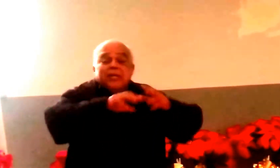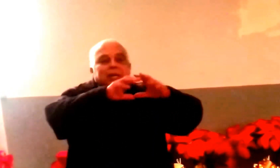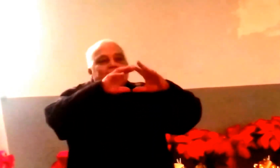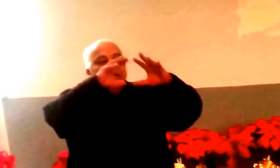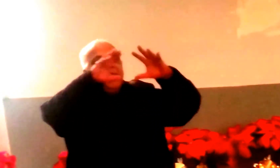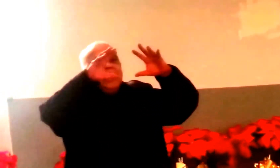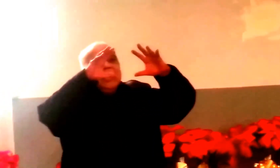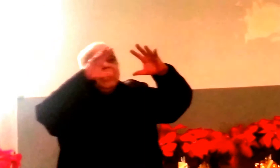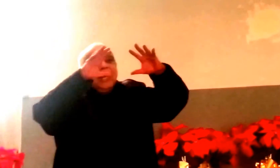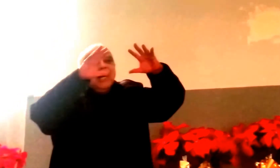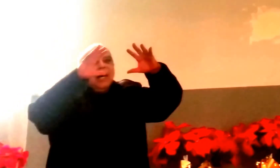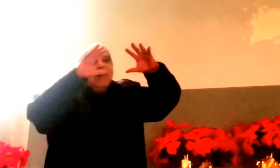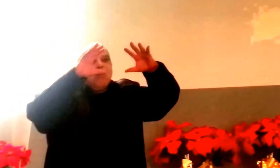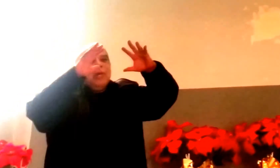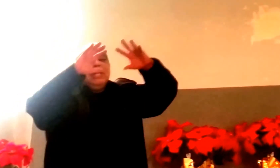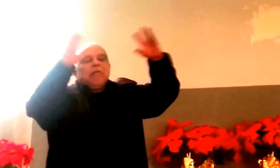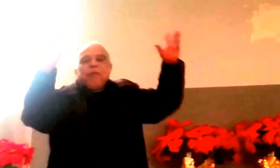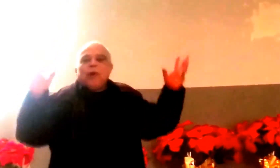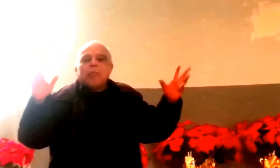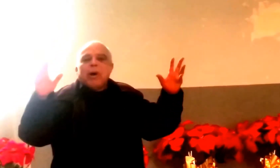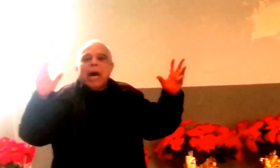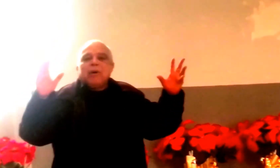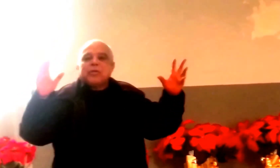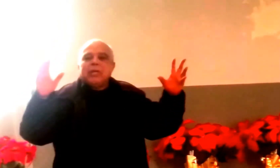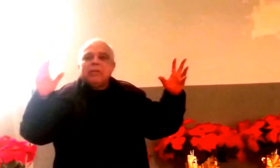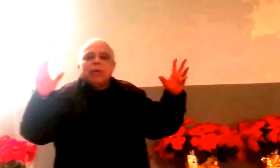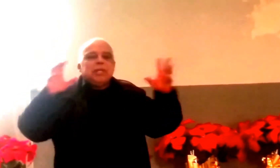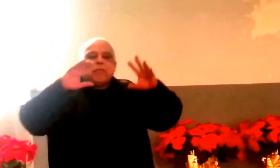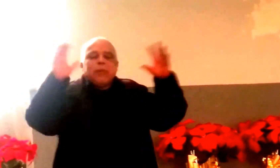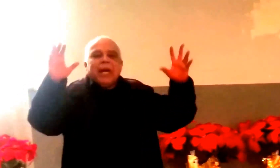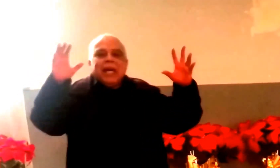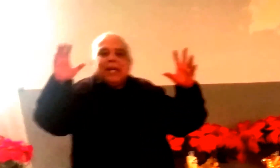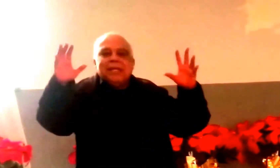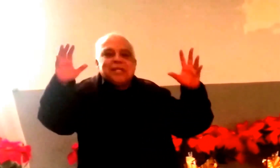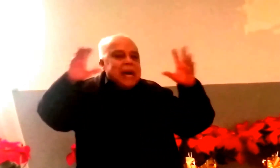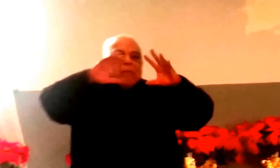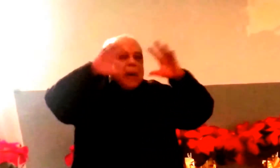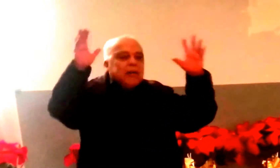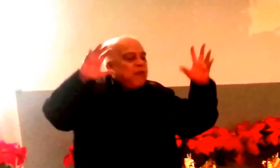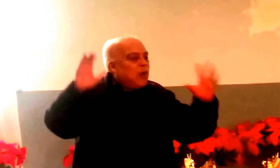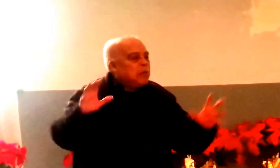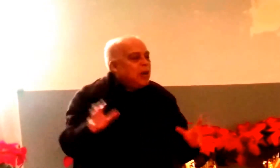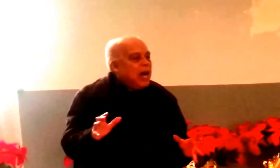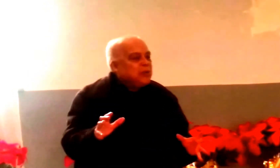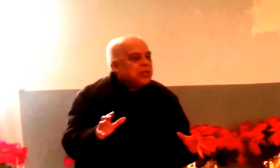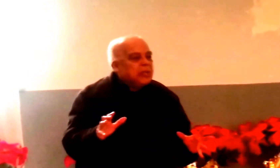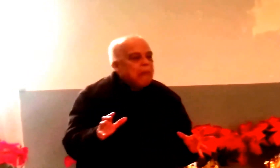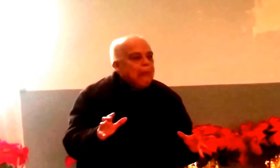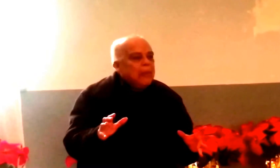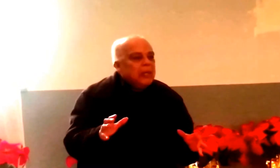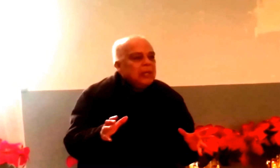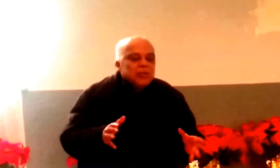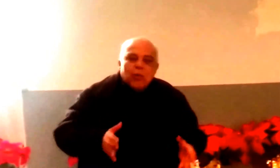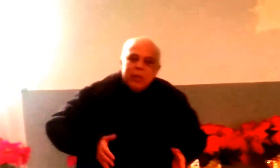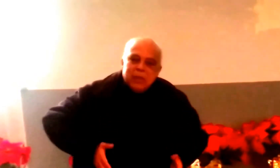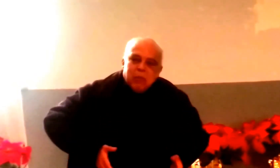we need affordable housing, but his plan is not about affordable housing. So we